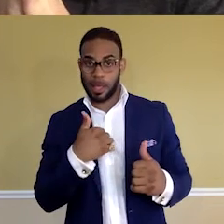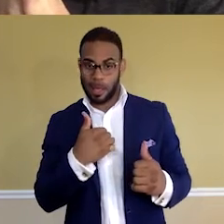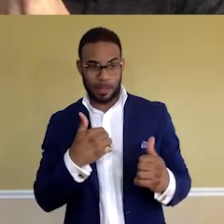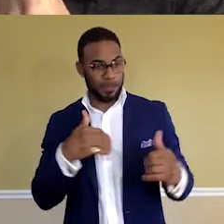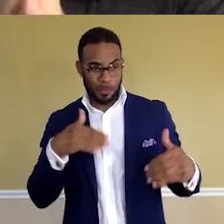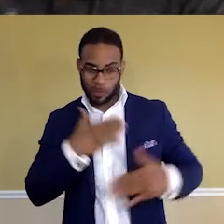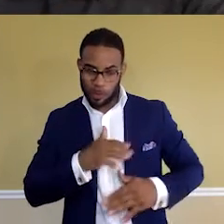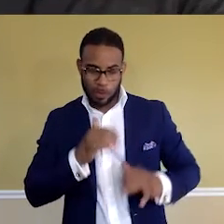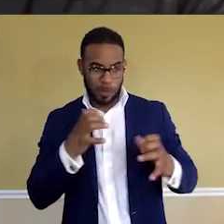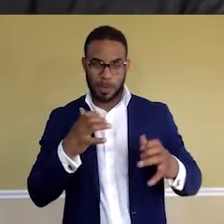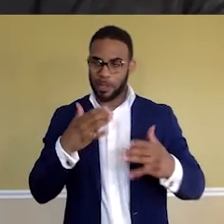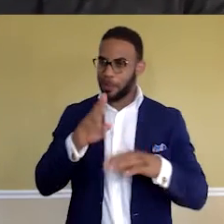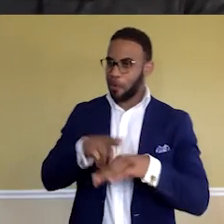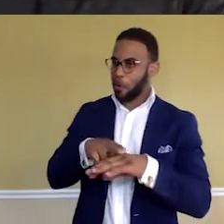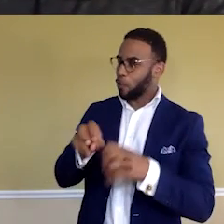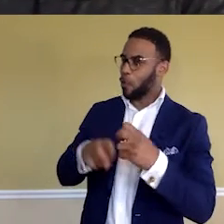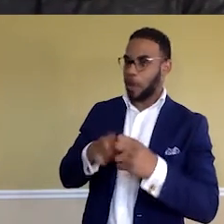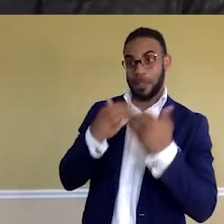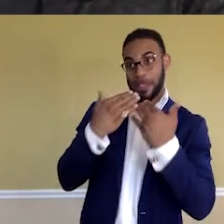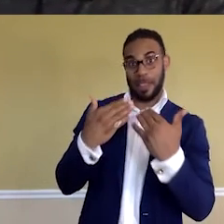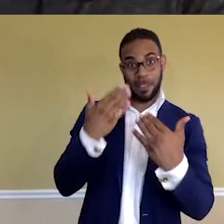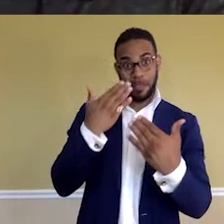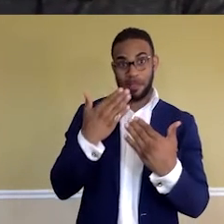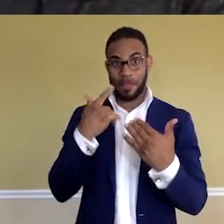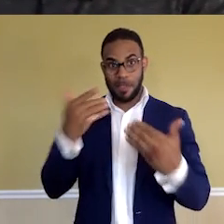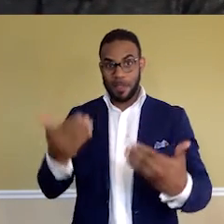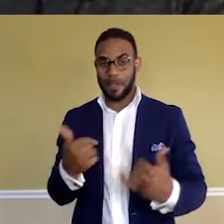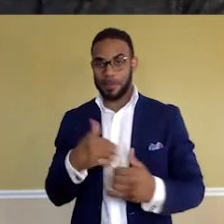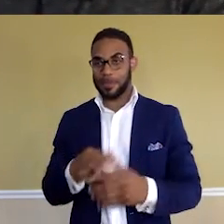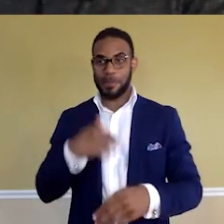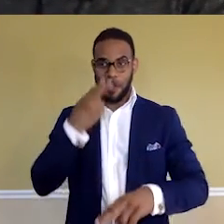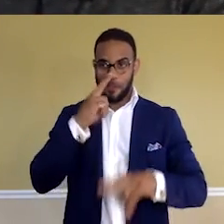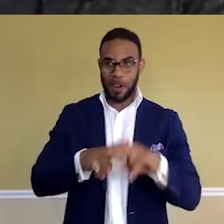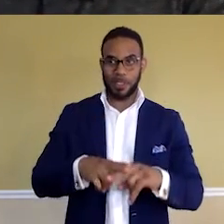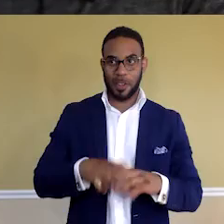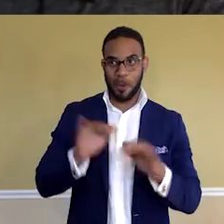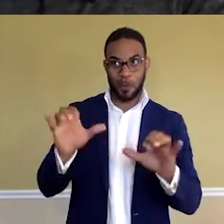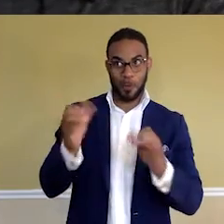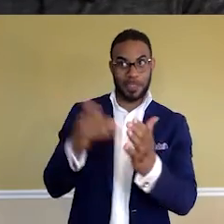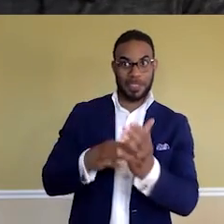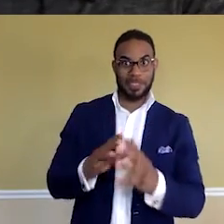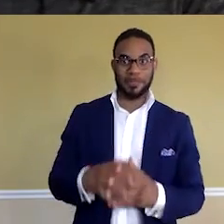much. No problem. Thank you. Thank you for inviting me. It's been fun. Hope we do this again. All right.